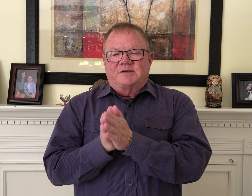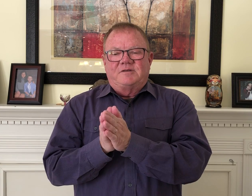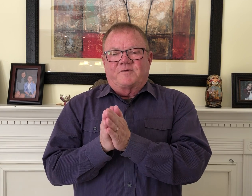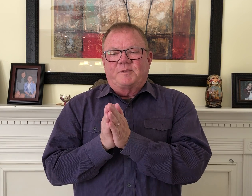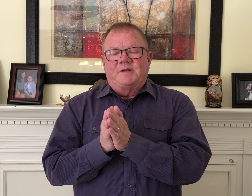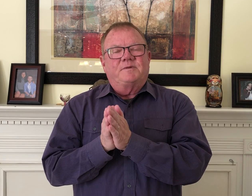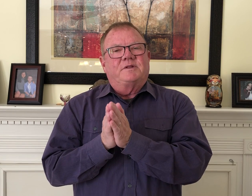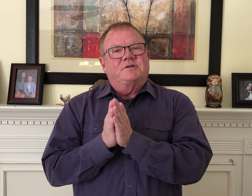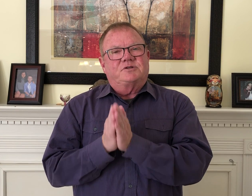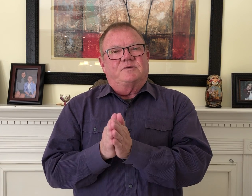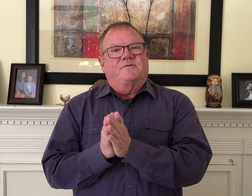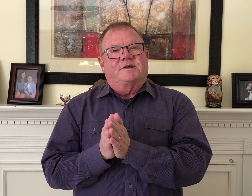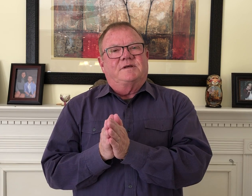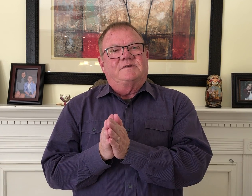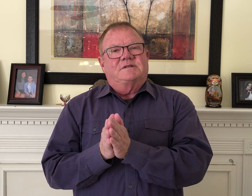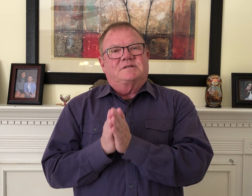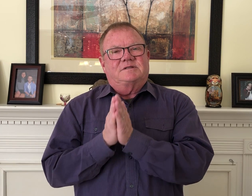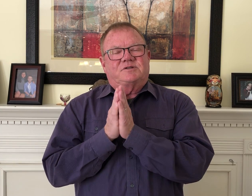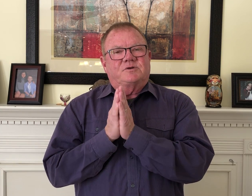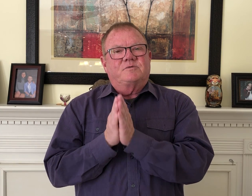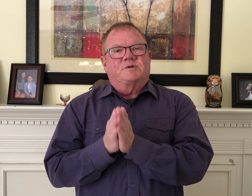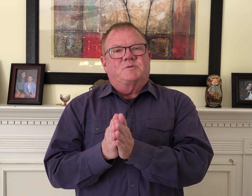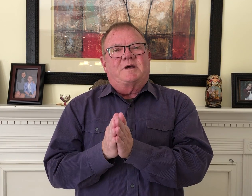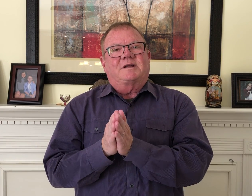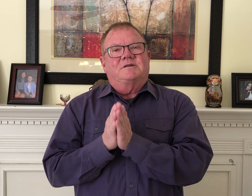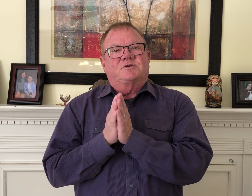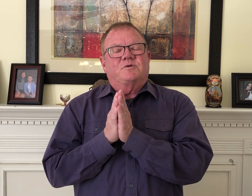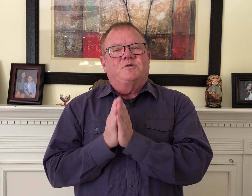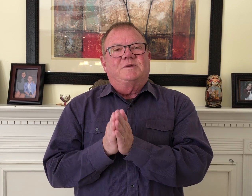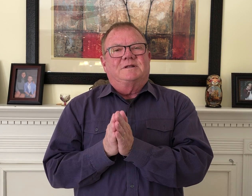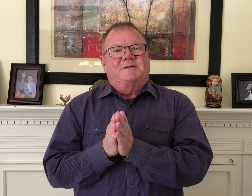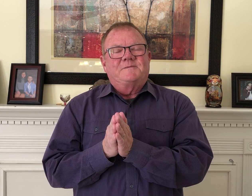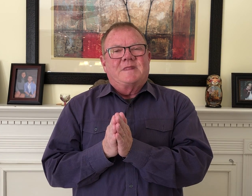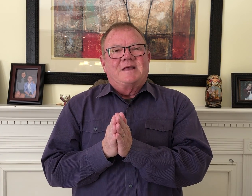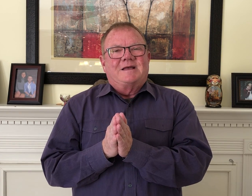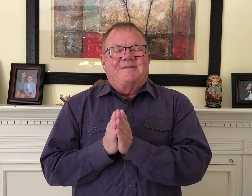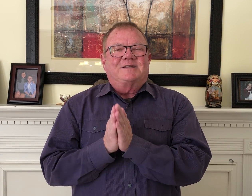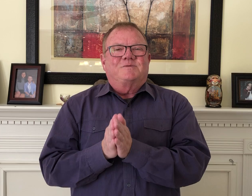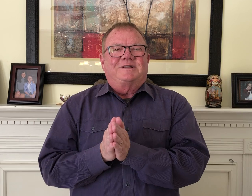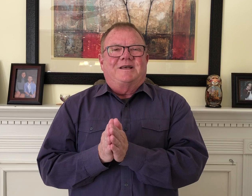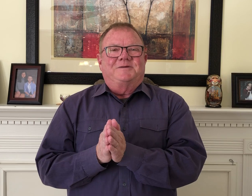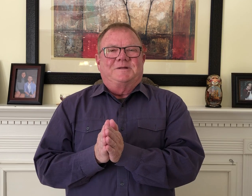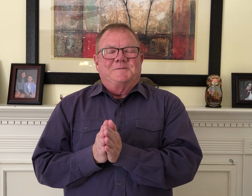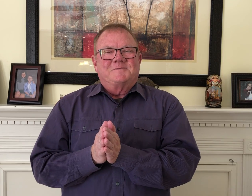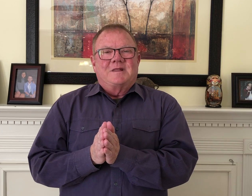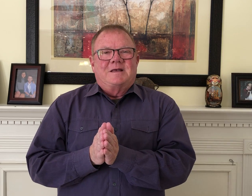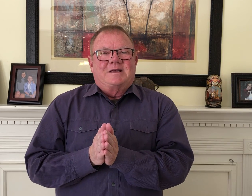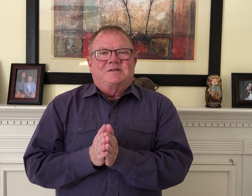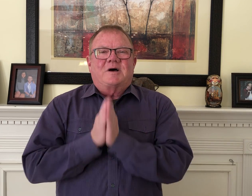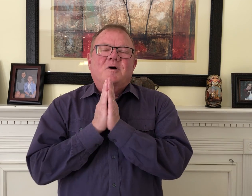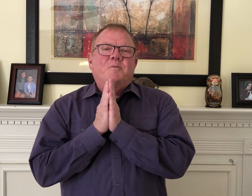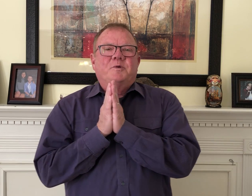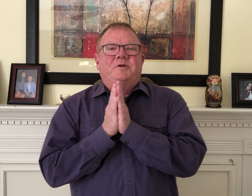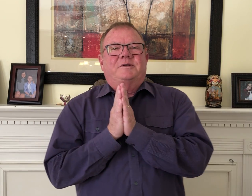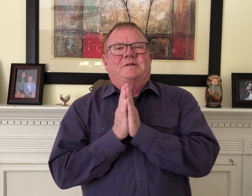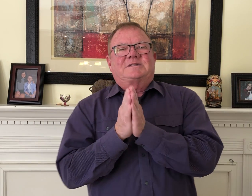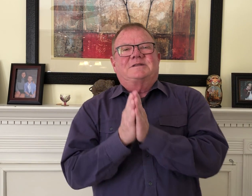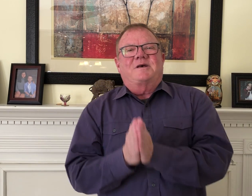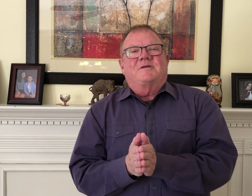looking for people that show forgiveness, that show respect and show humility. And that's what Daniel did. And so I hope this is another